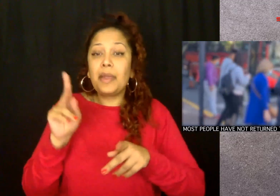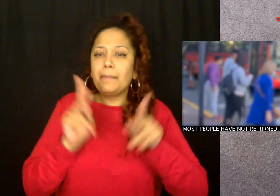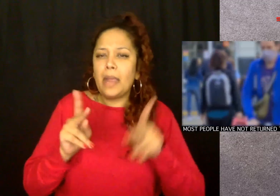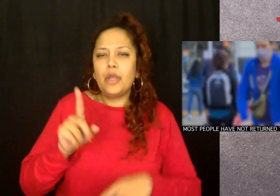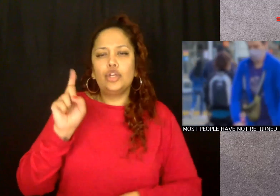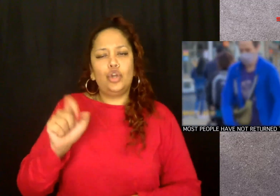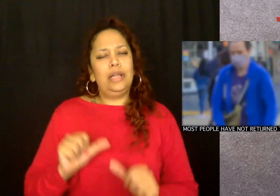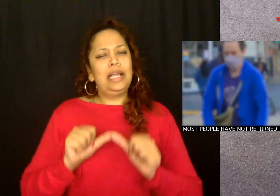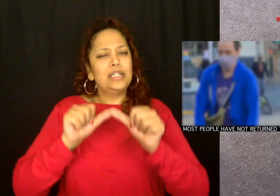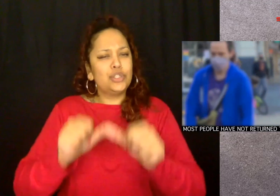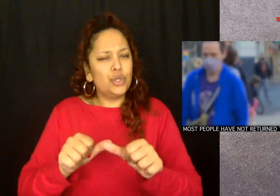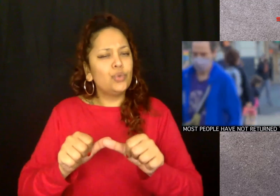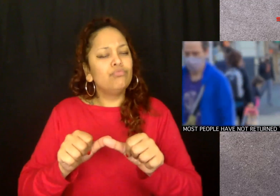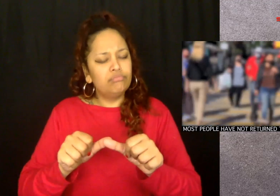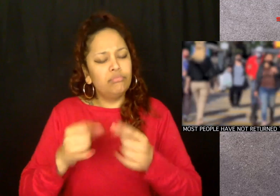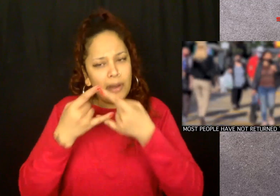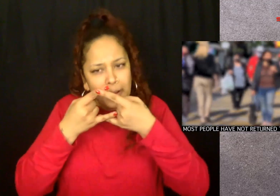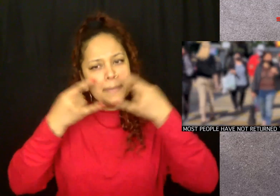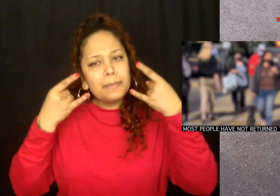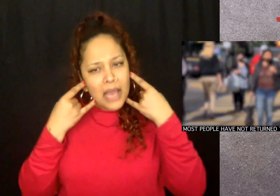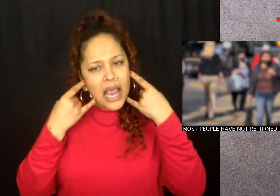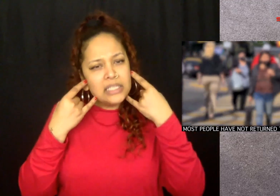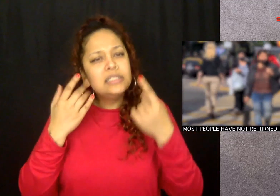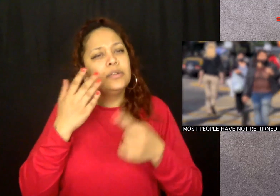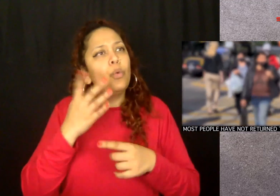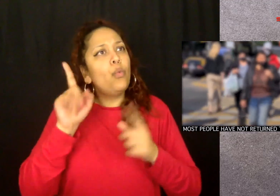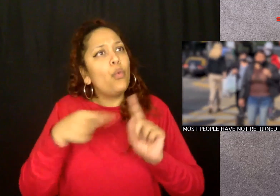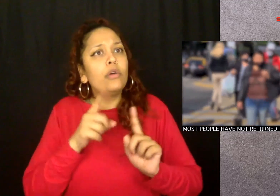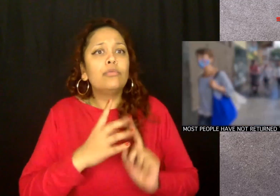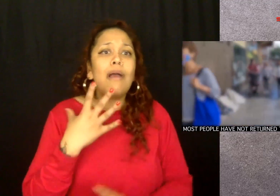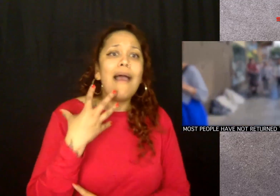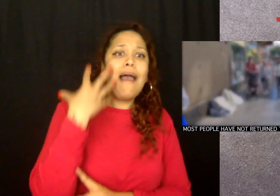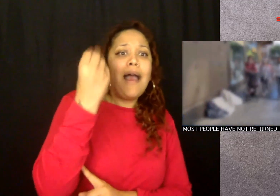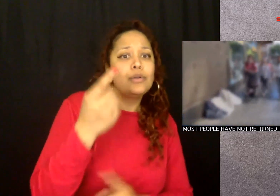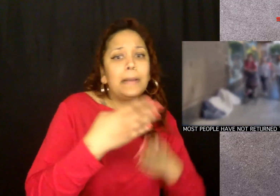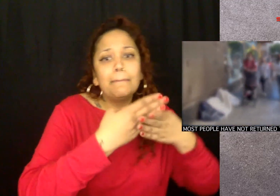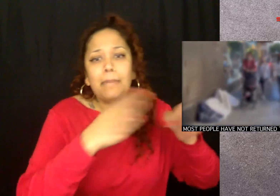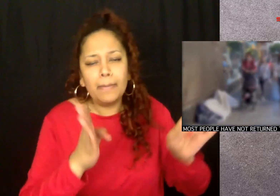And then thing to do wearing masks in public places.